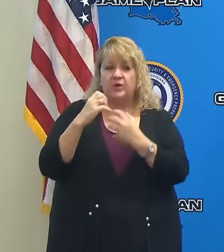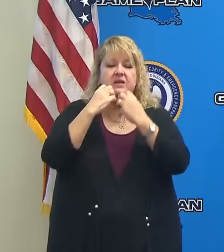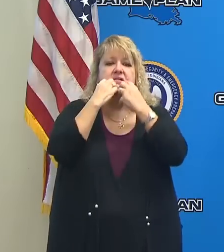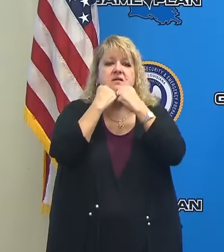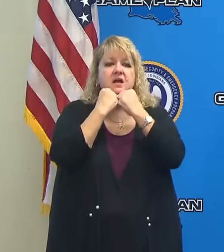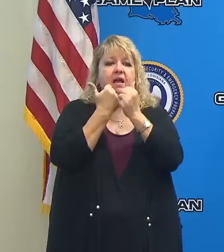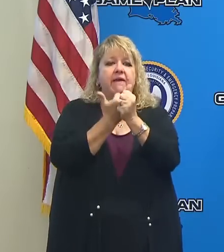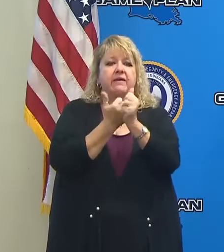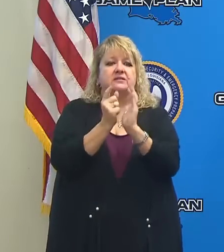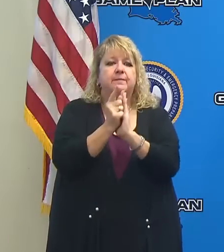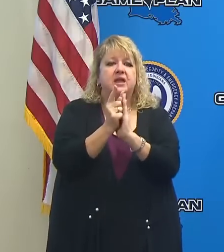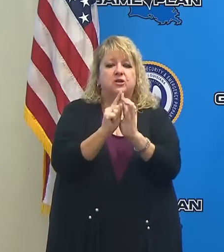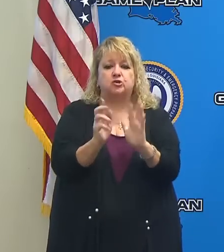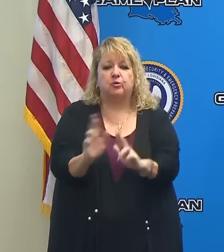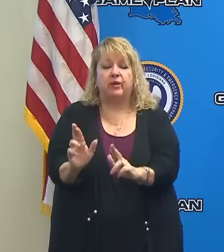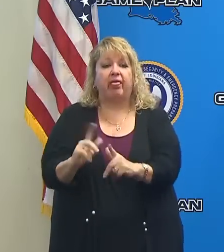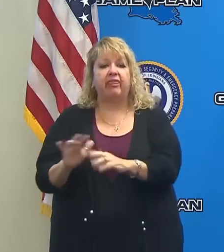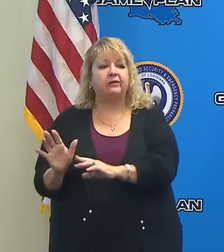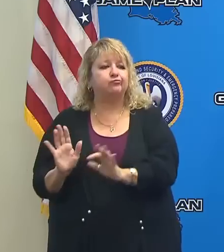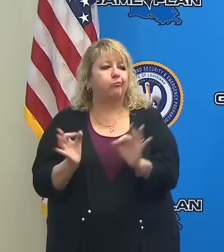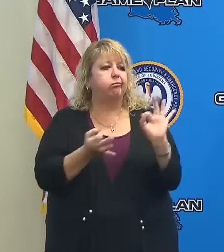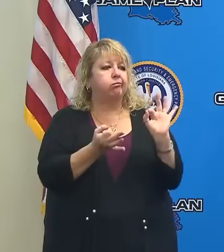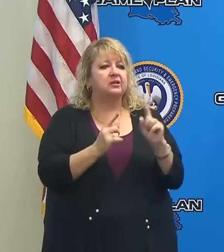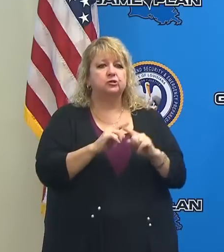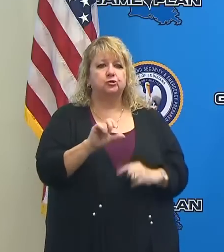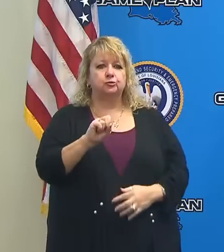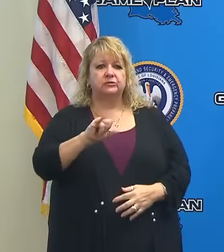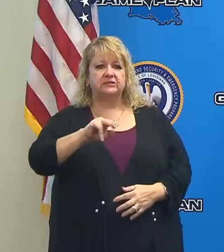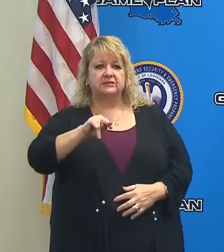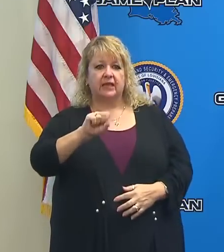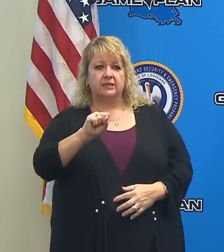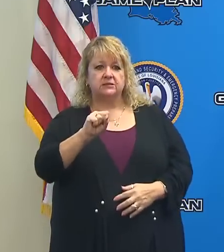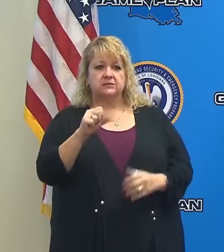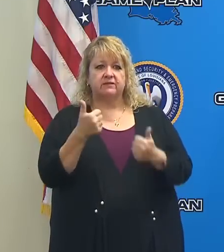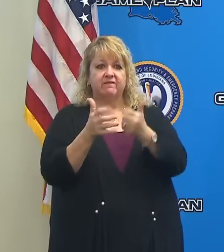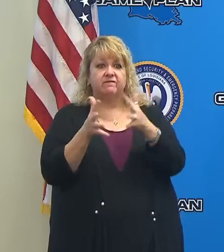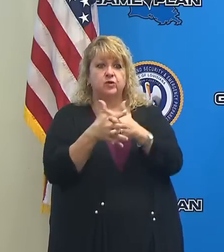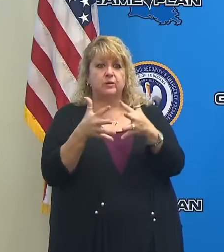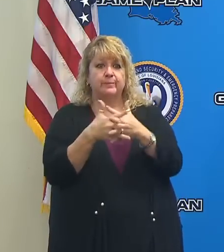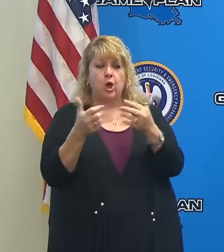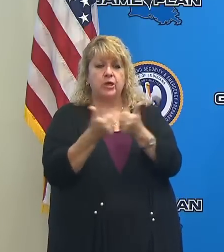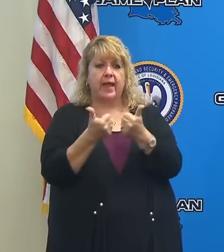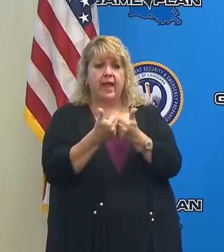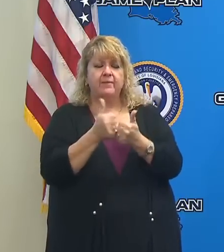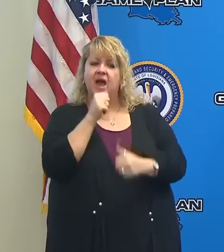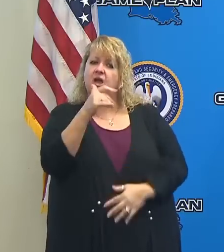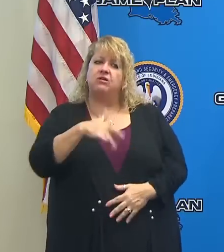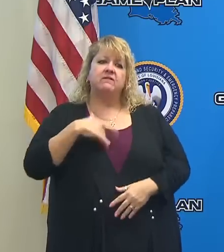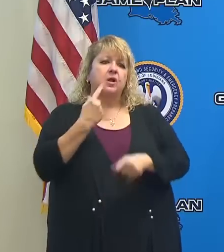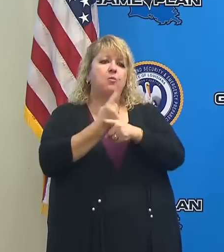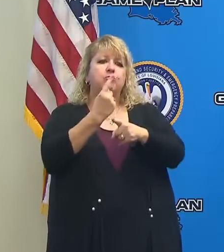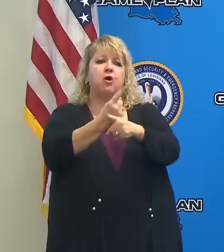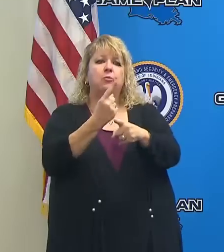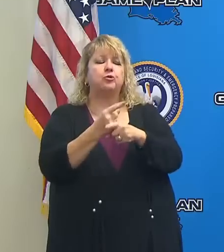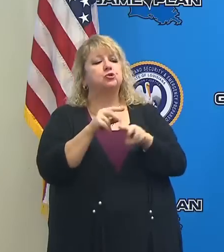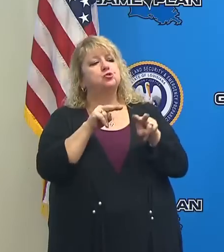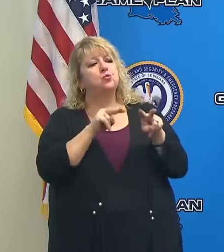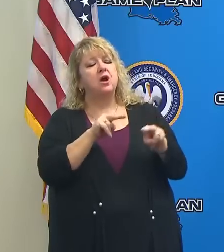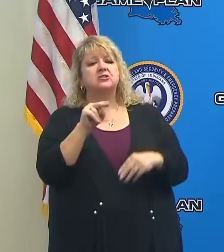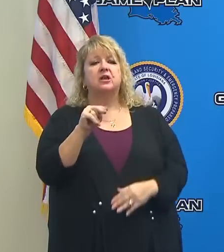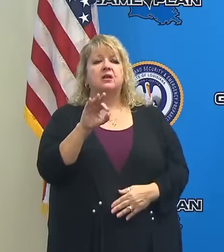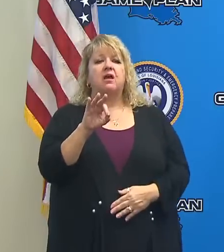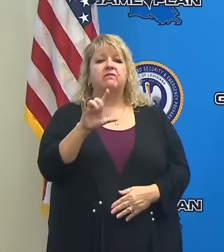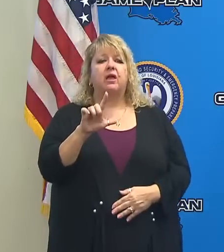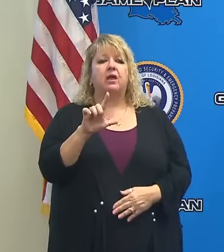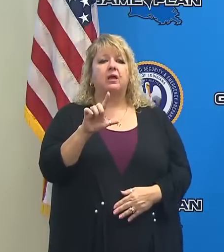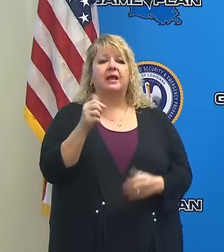every minute is for people to be preparing for this storm, I did not believe it was appropriate for there to be an NFL preseason game